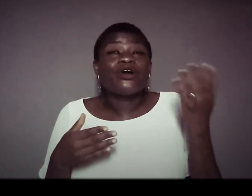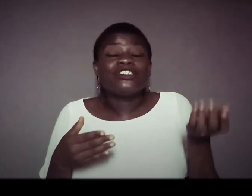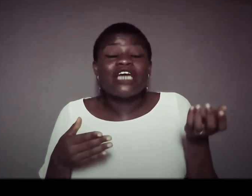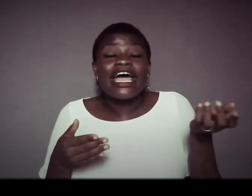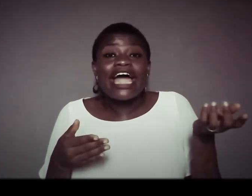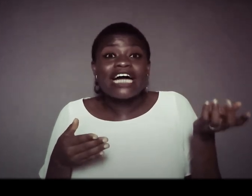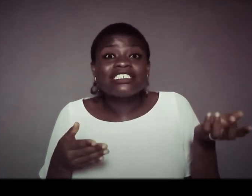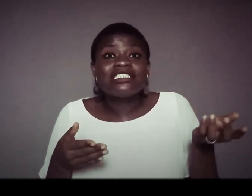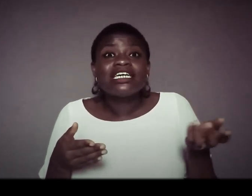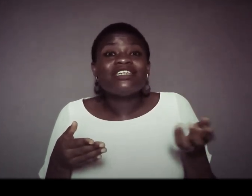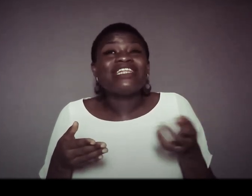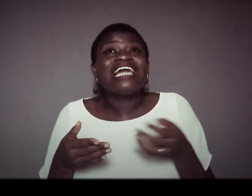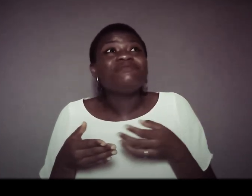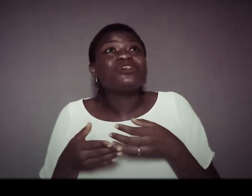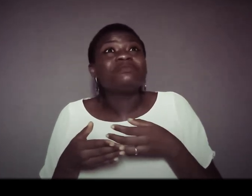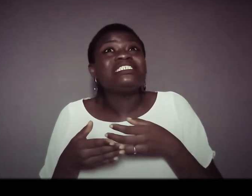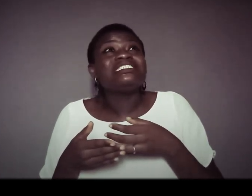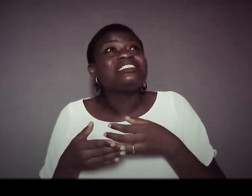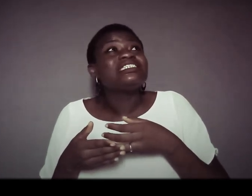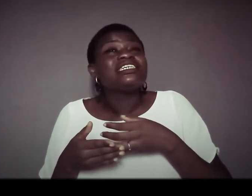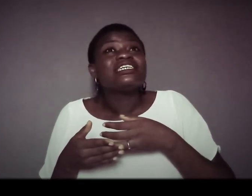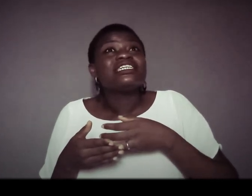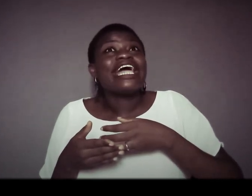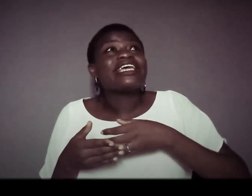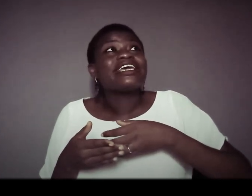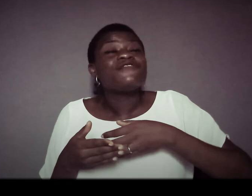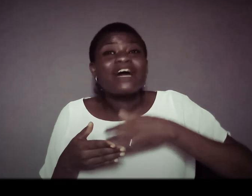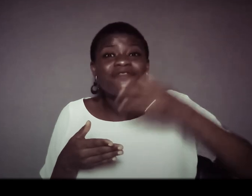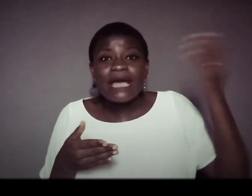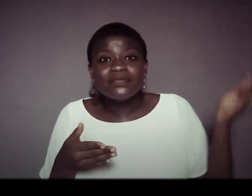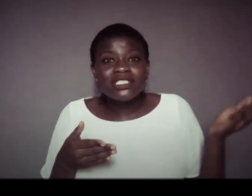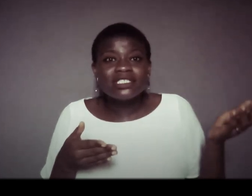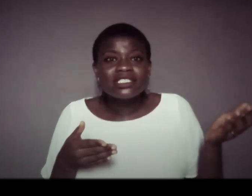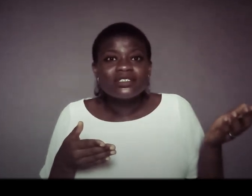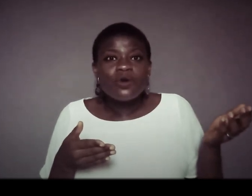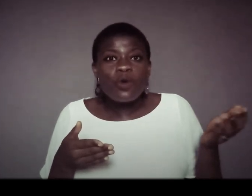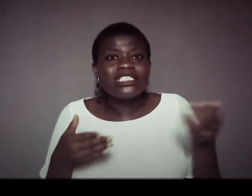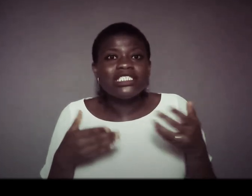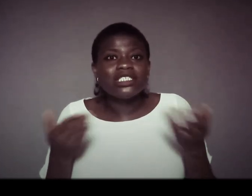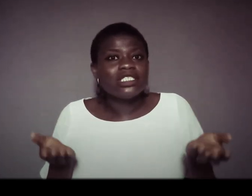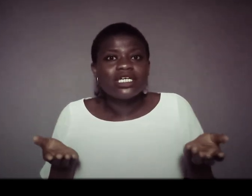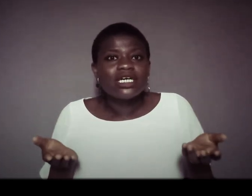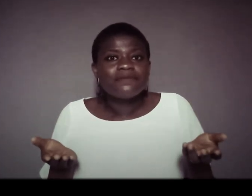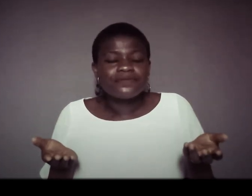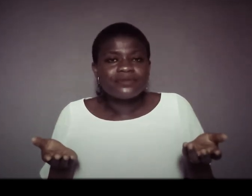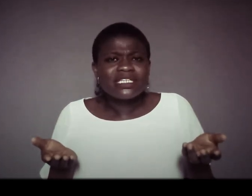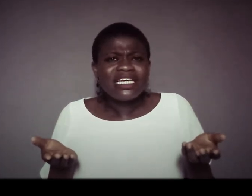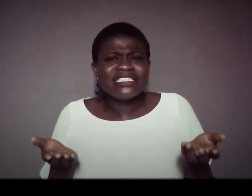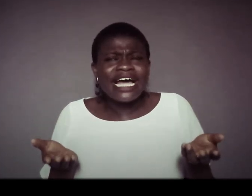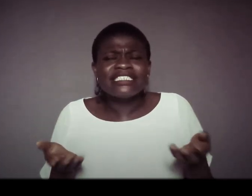asked they were telling me something like five times what she charged